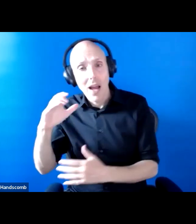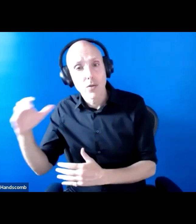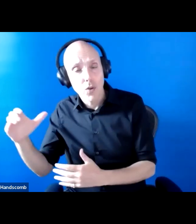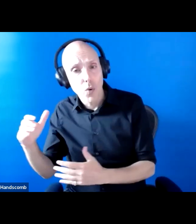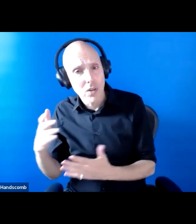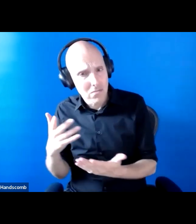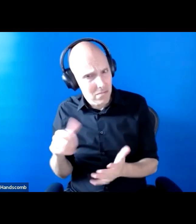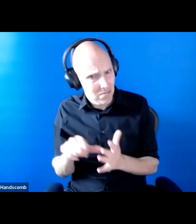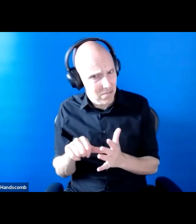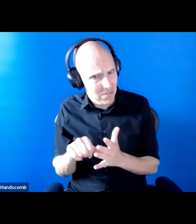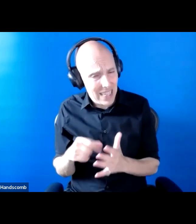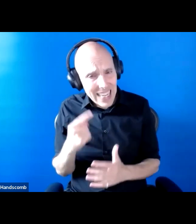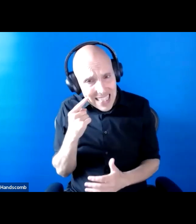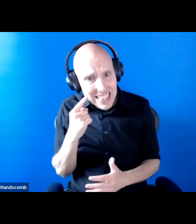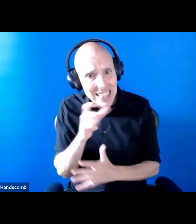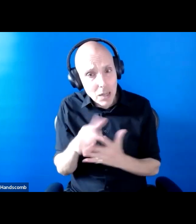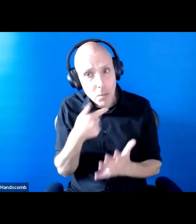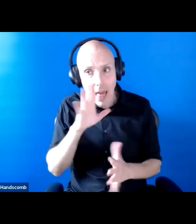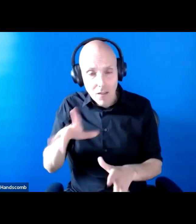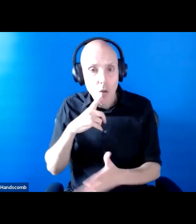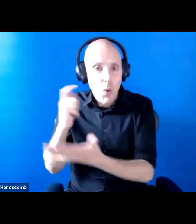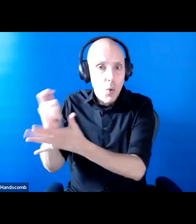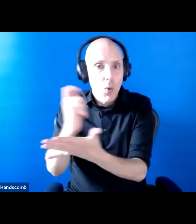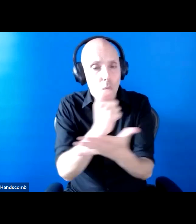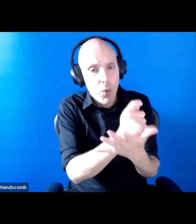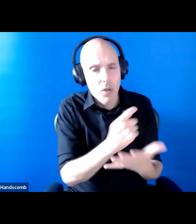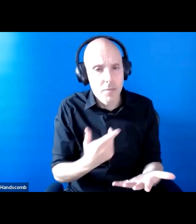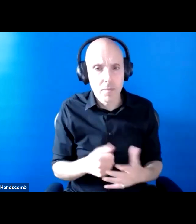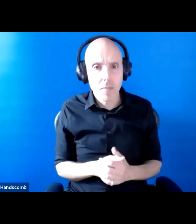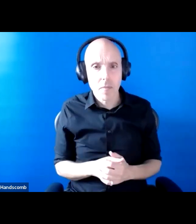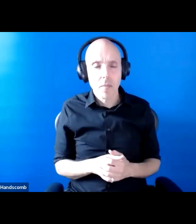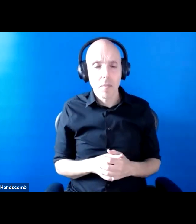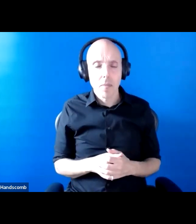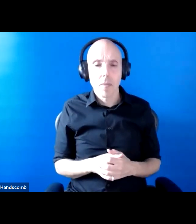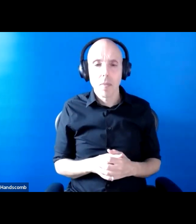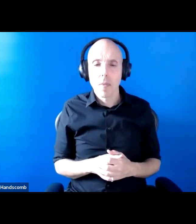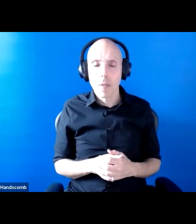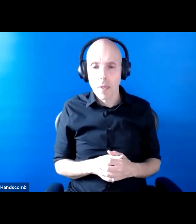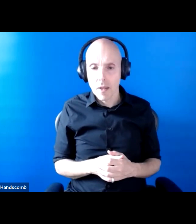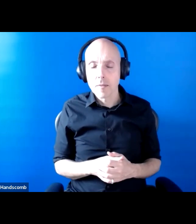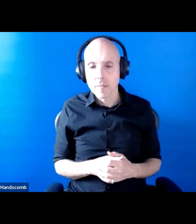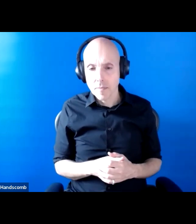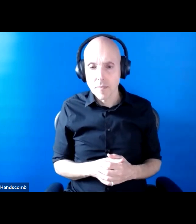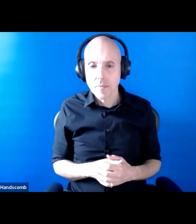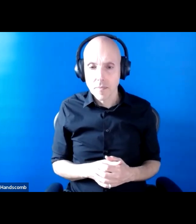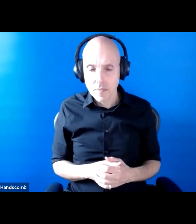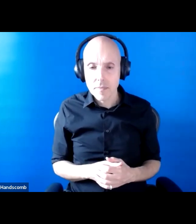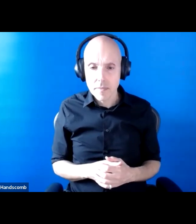do for disabled people. Even though government organizations have a equality